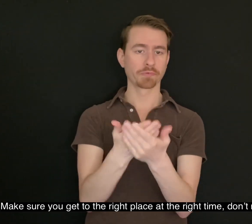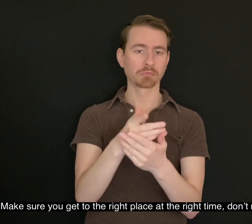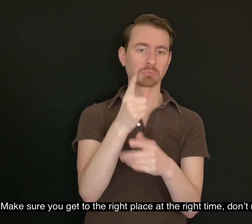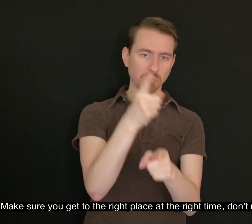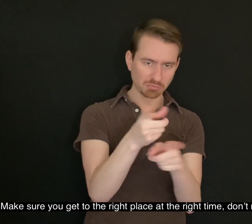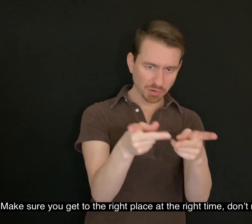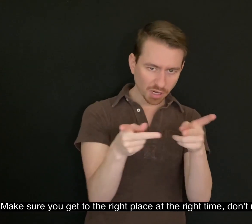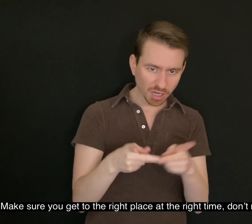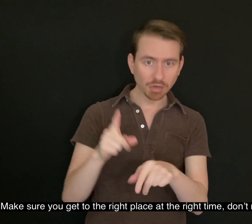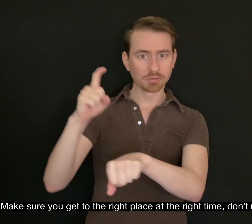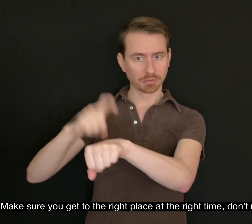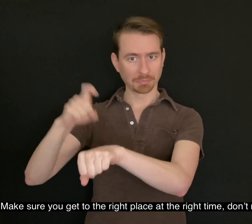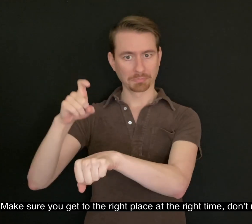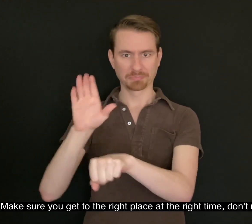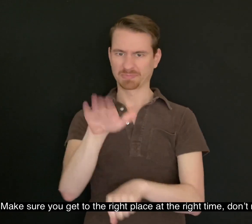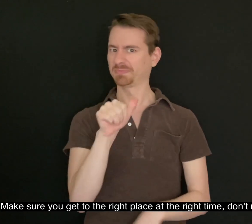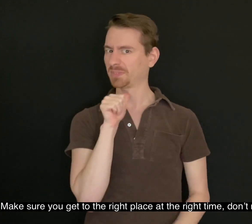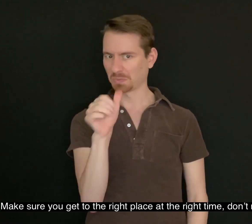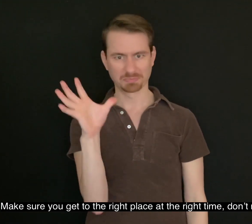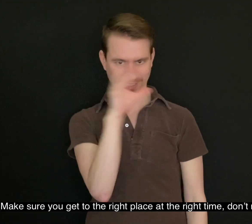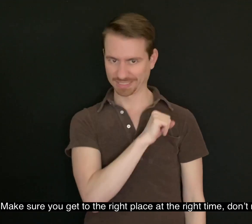Make sure you get to the right place at the right time. Don't miss it.